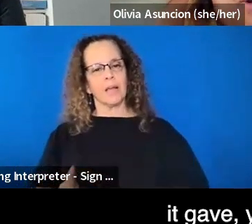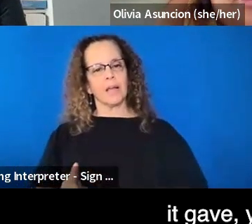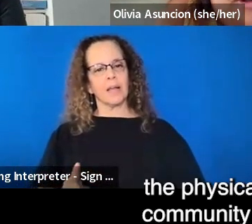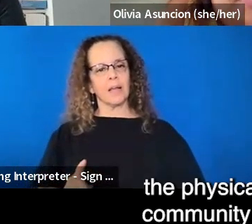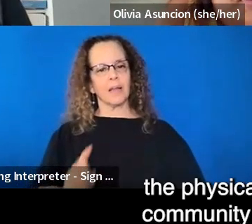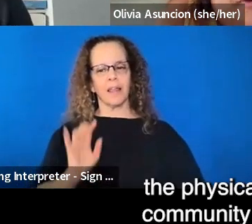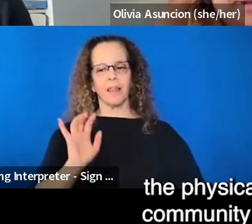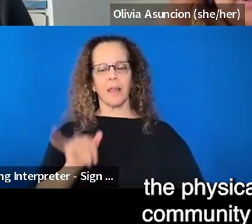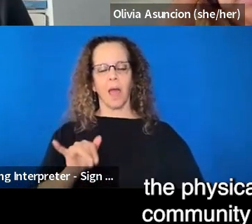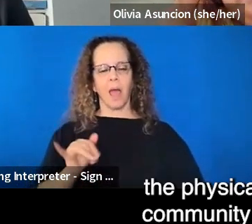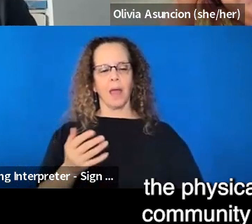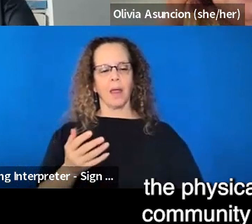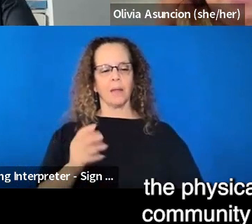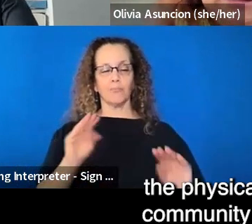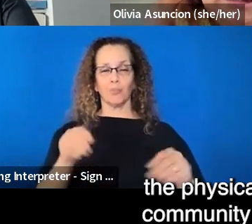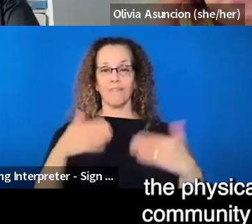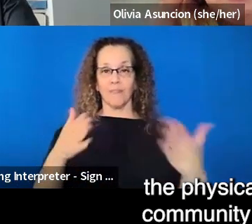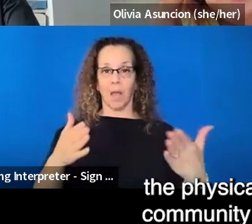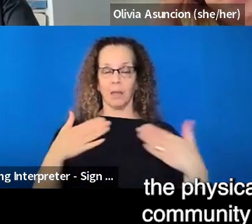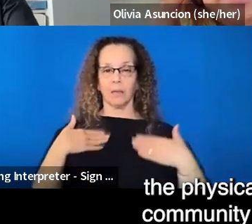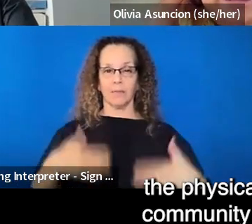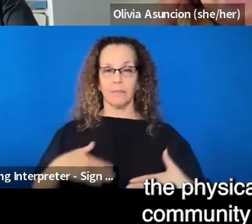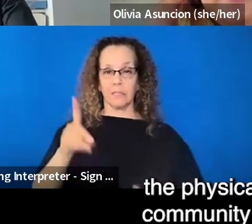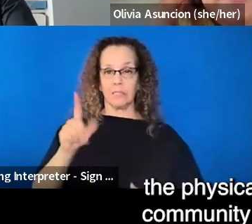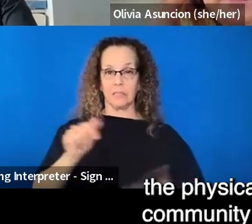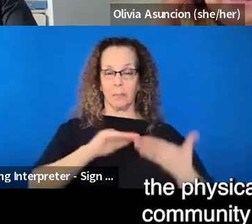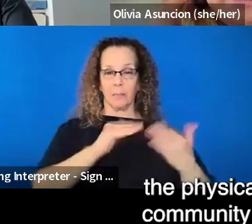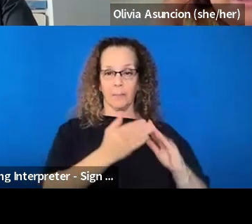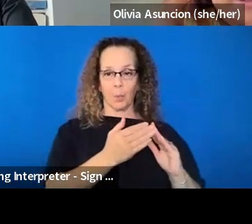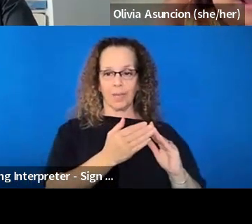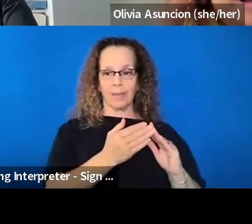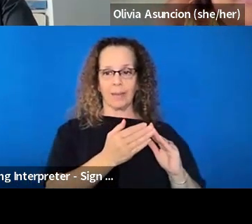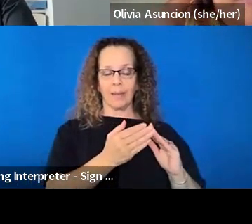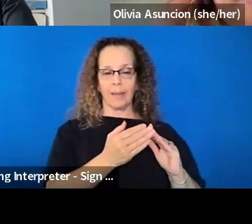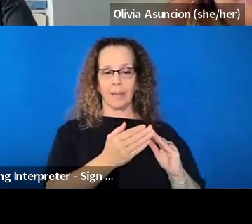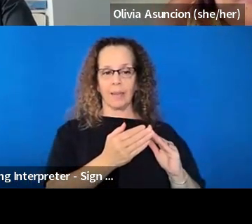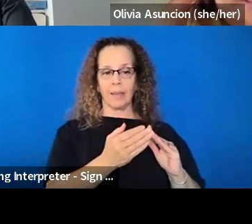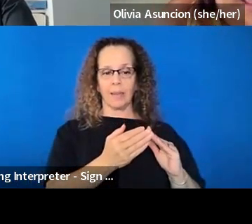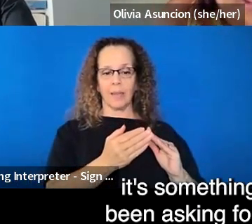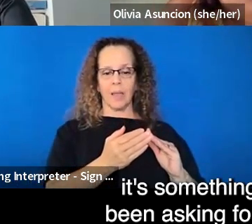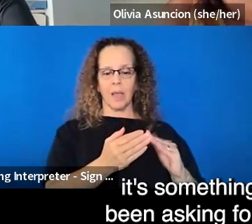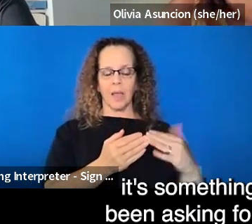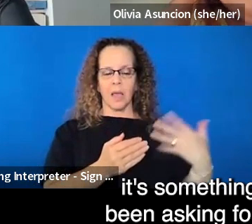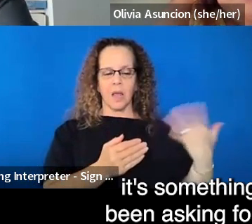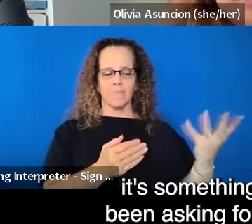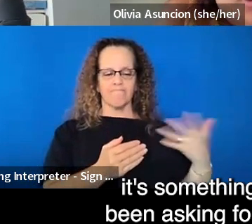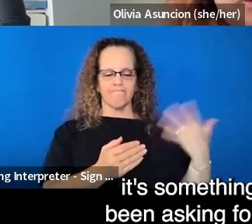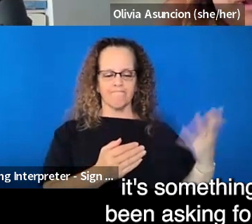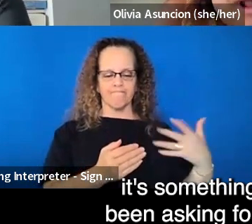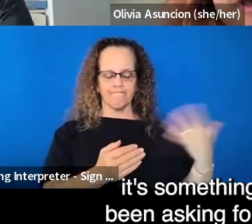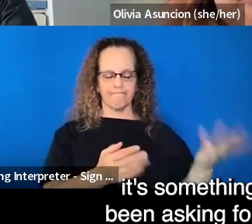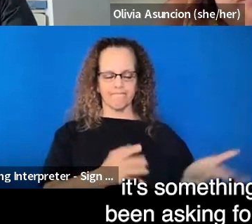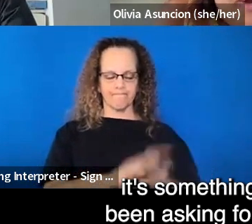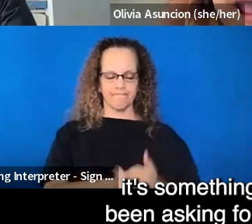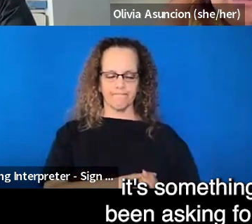you know, the physically disabled community kind of this, um, it was, it's something that